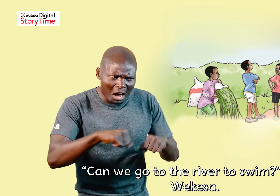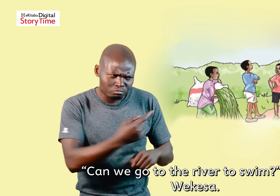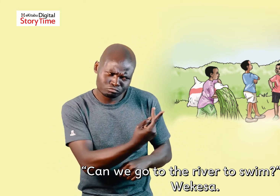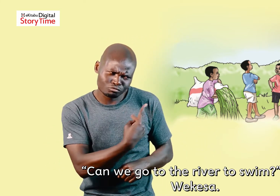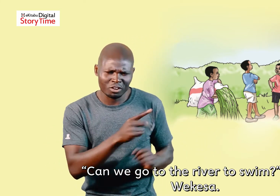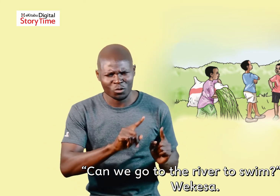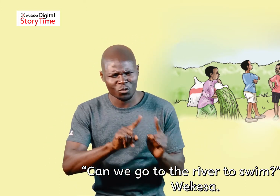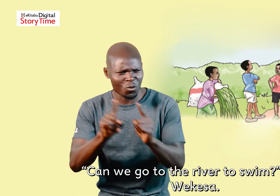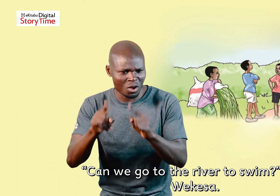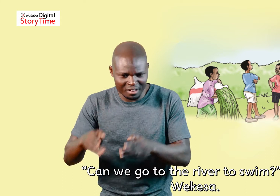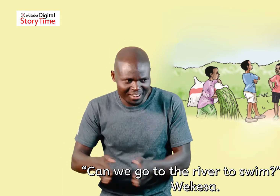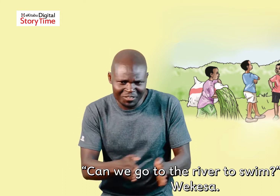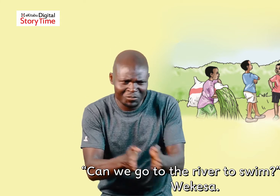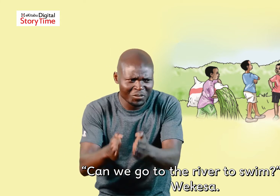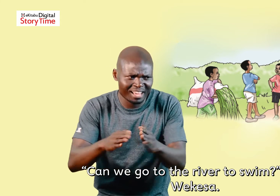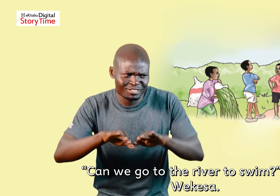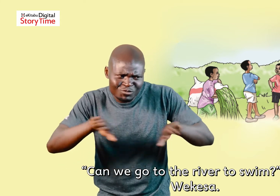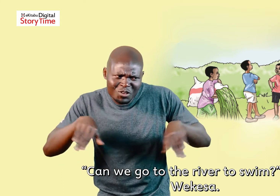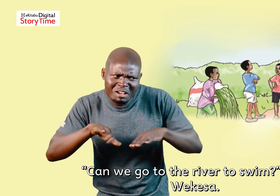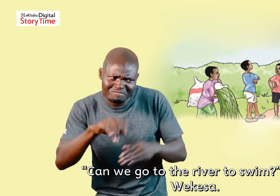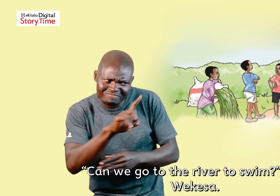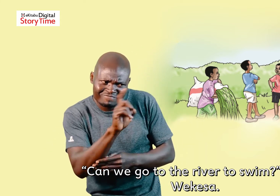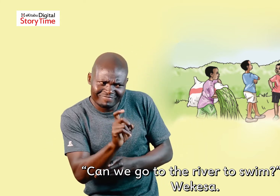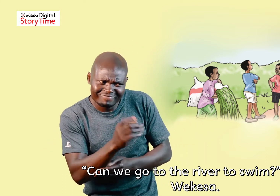Can we go to the river to swim? Asks Wakesa